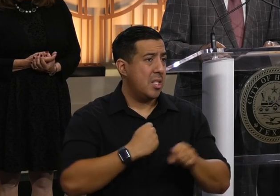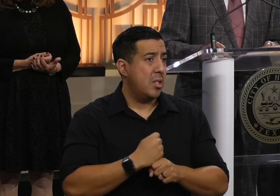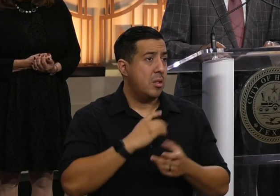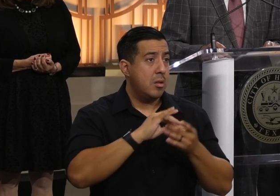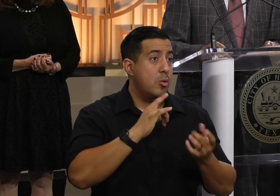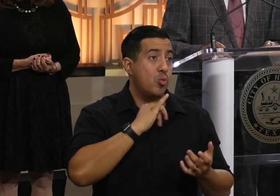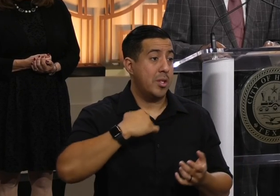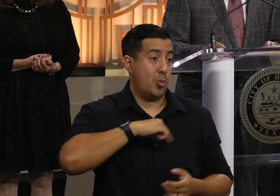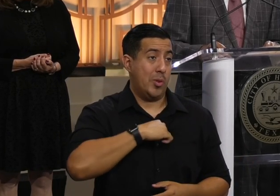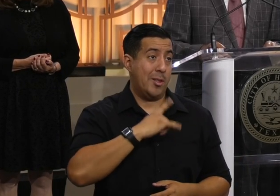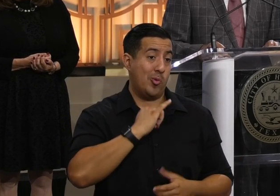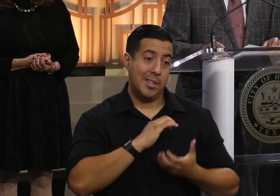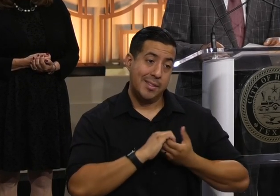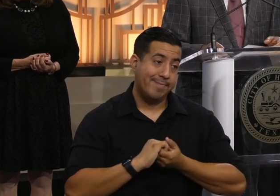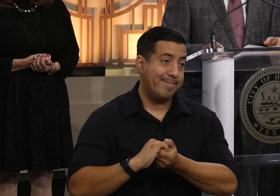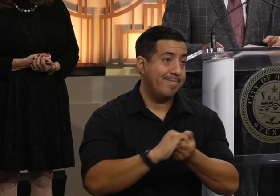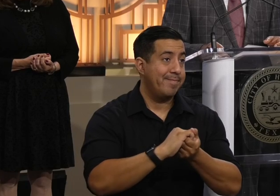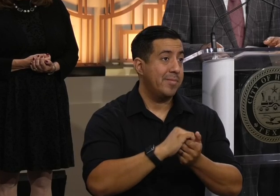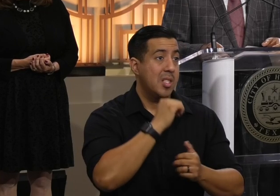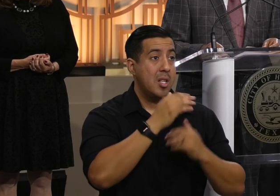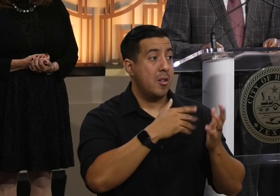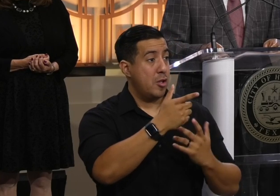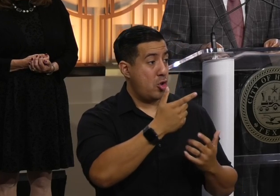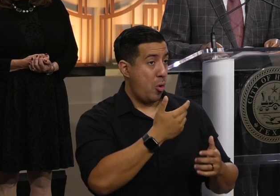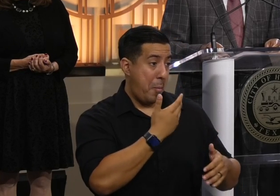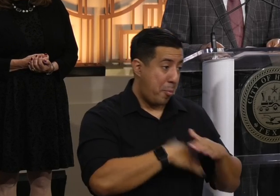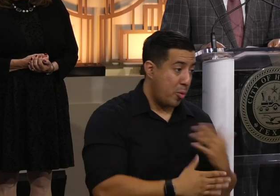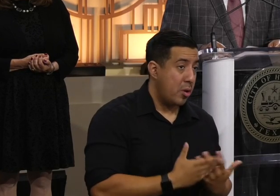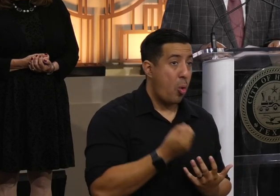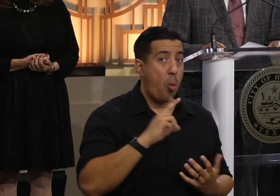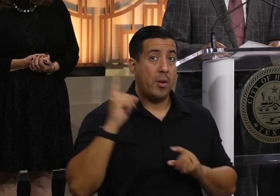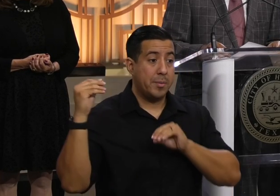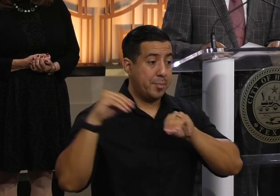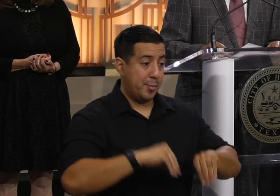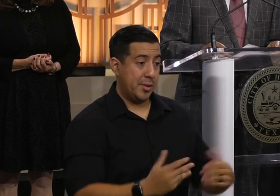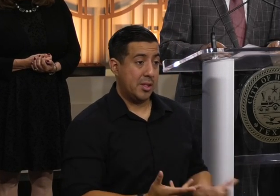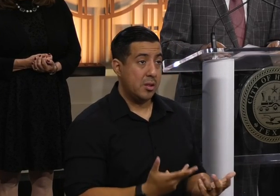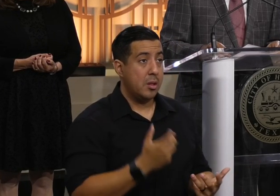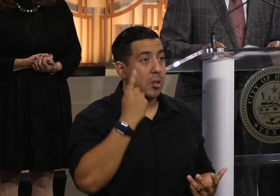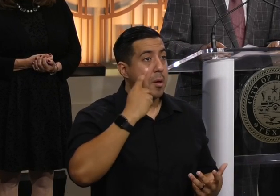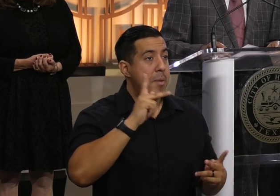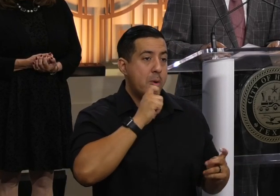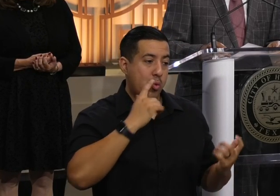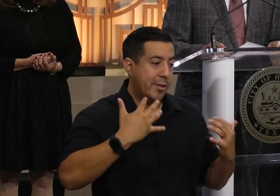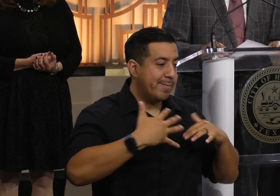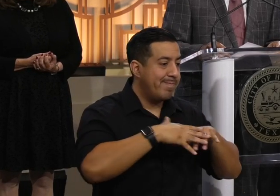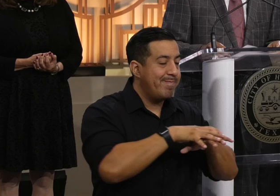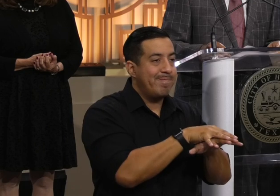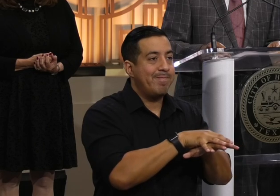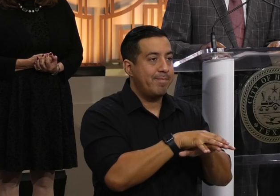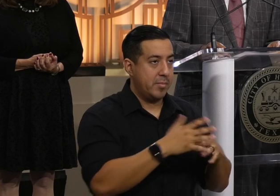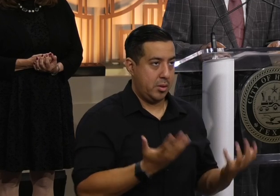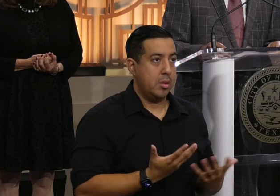we are all in this together. And whether you are native-born or foreign-born, our destinies as a people are intertwined, and our